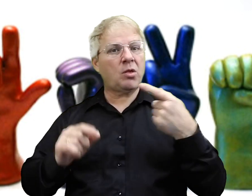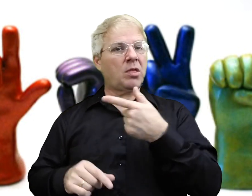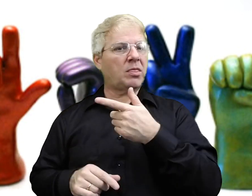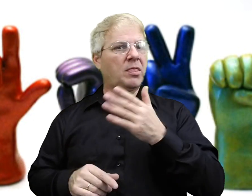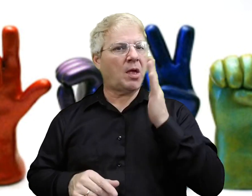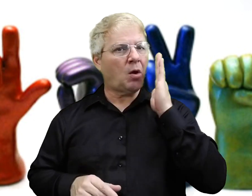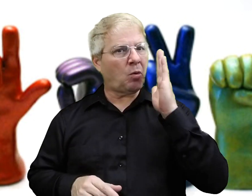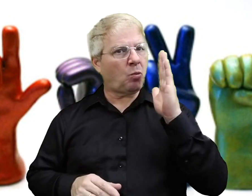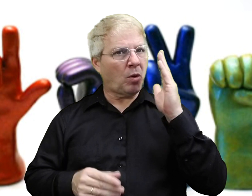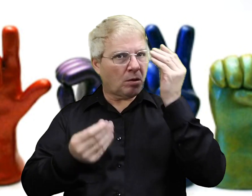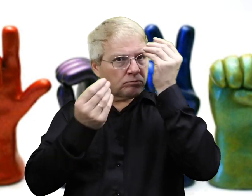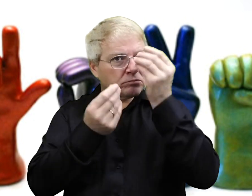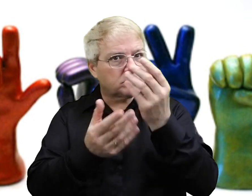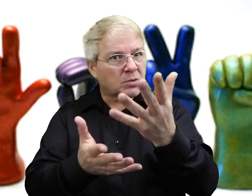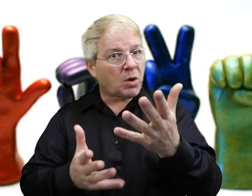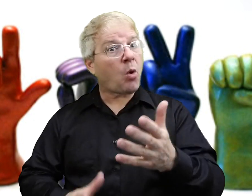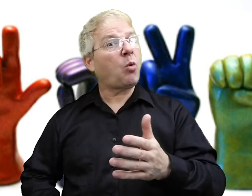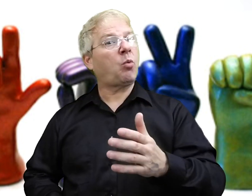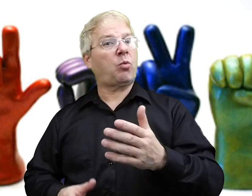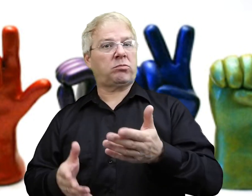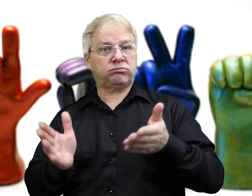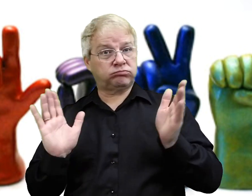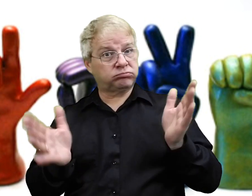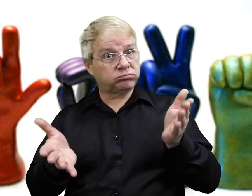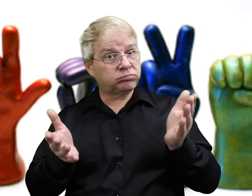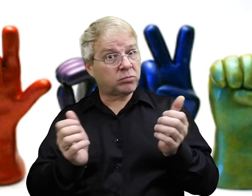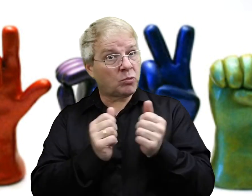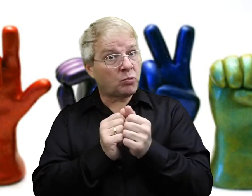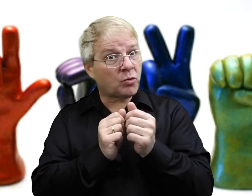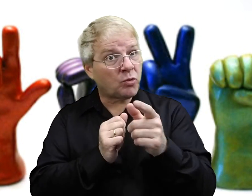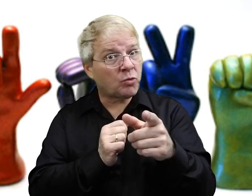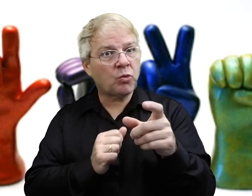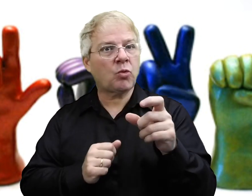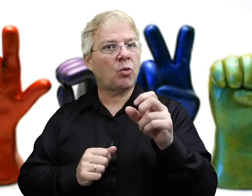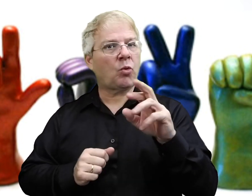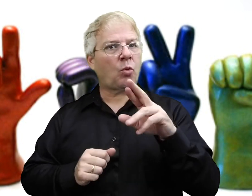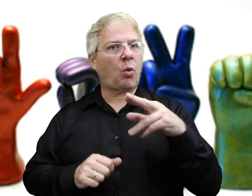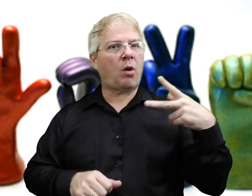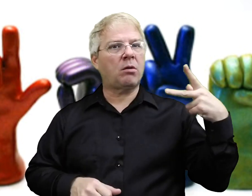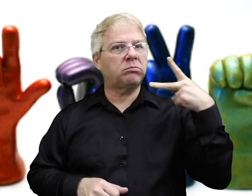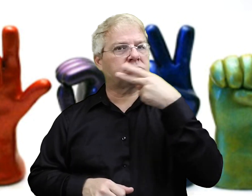And if they look at you, they'll let you know. And perhaps talk with you.